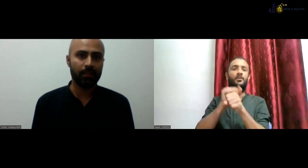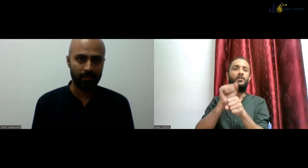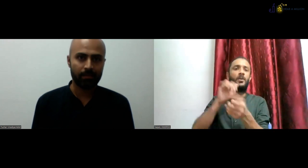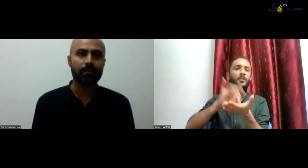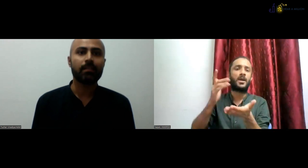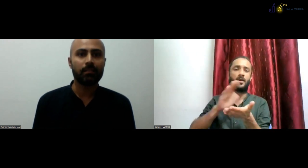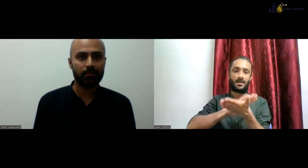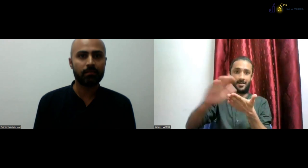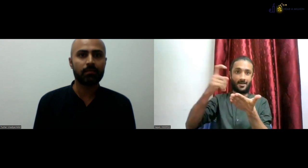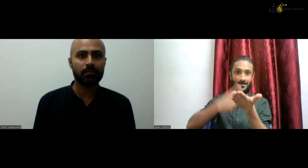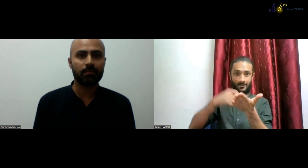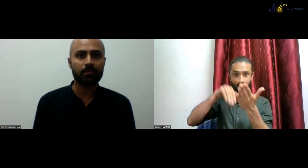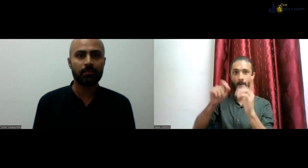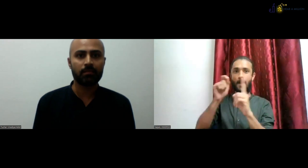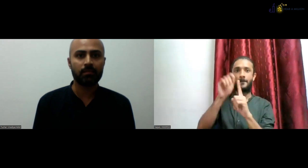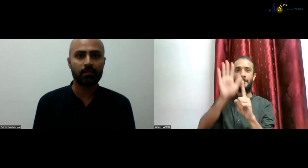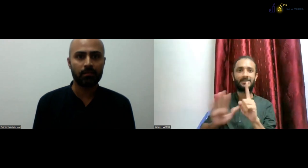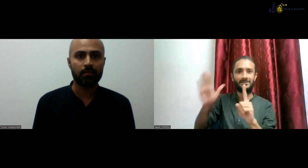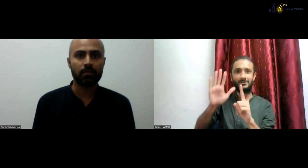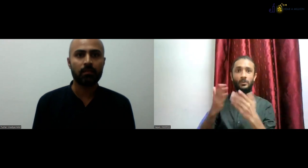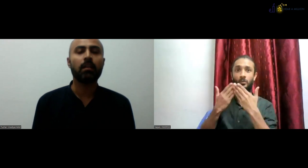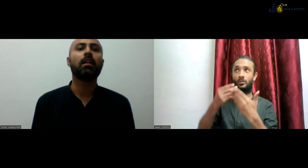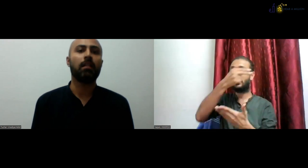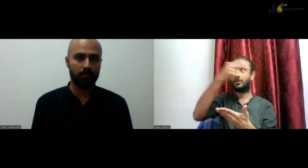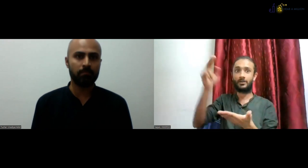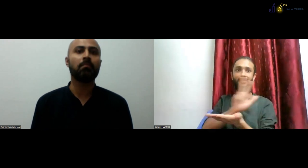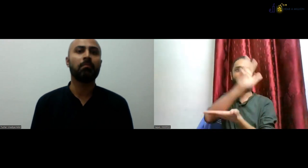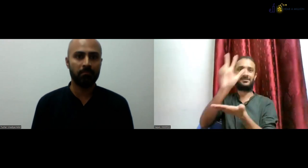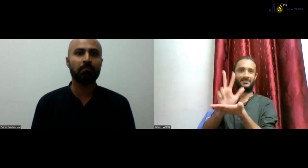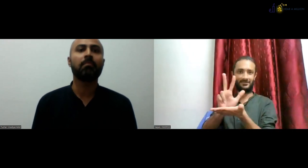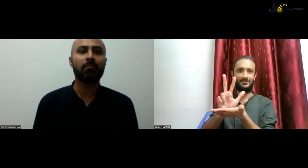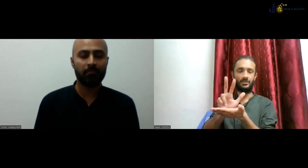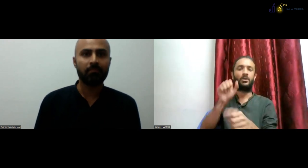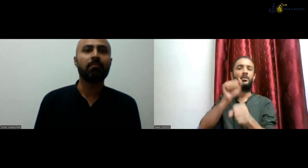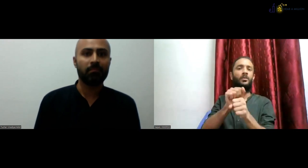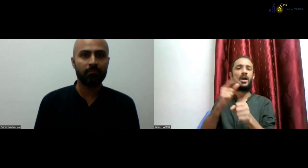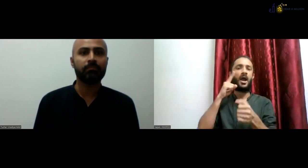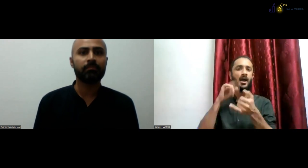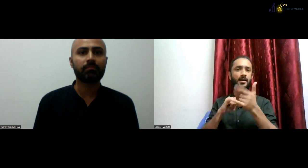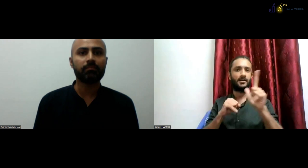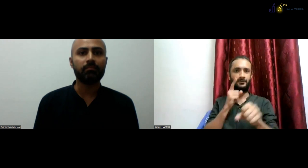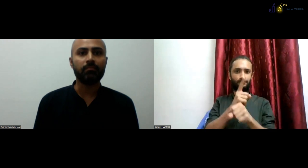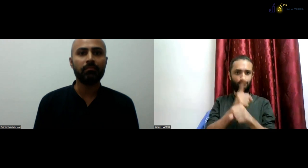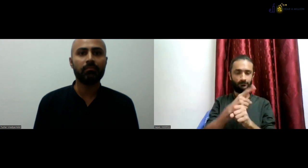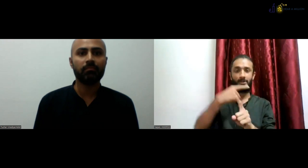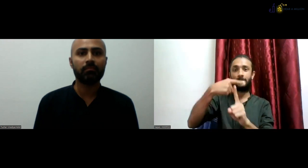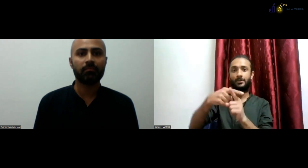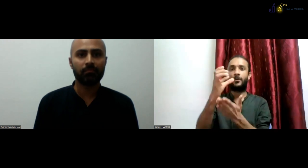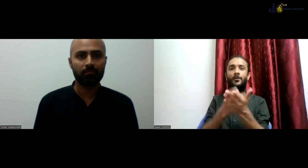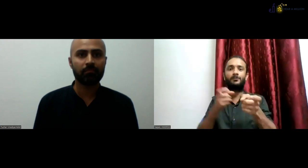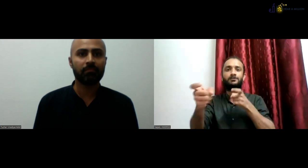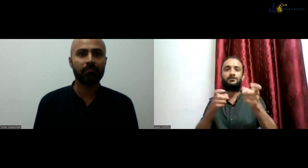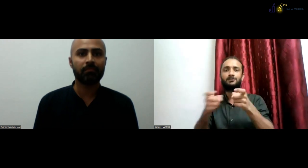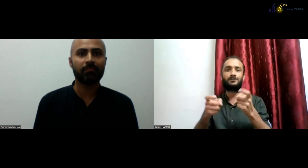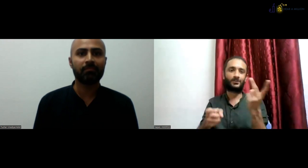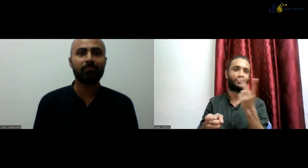My name is Sapan. This is my sign name. I'm working with the Haryana Welfare Society for Persons with Speech and Hearing Impairment at Panchkula.